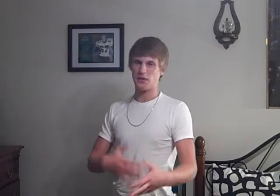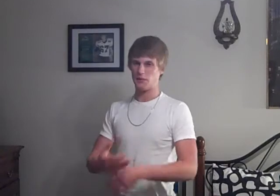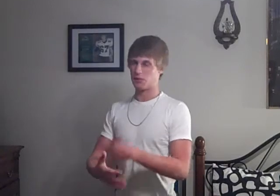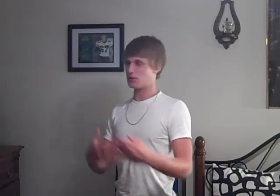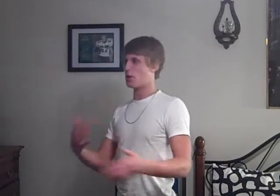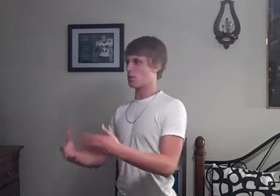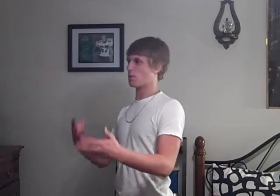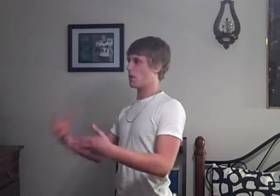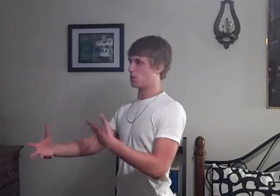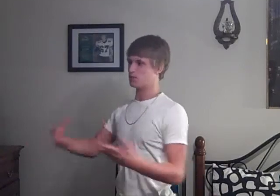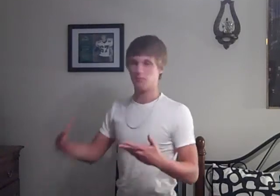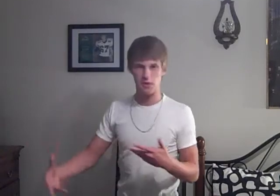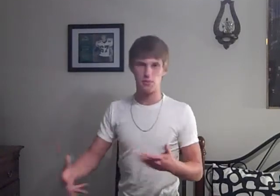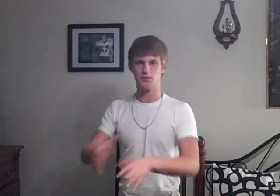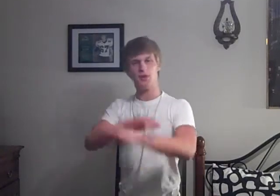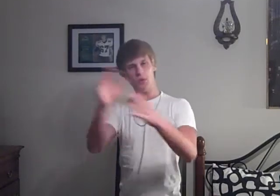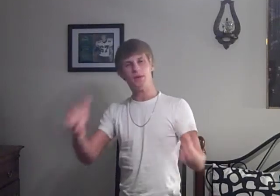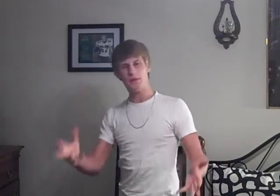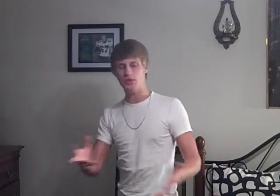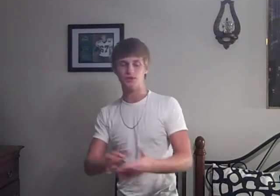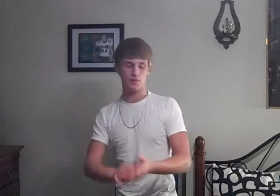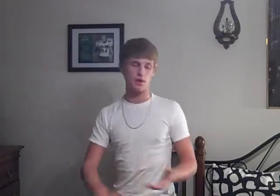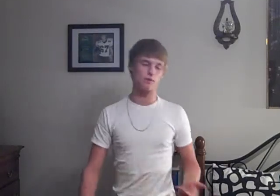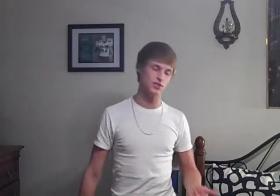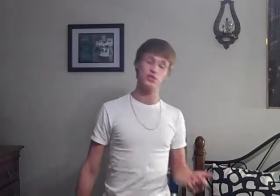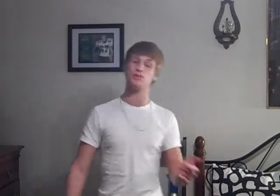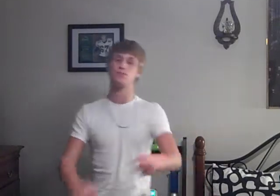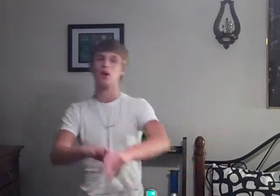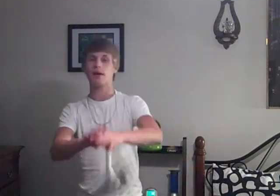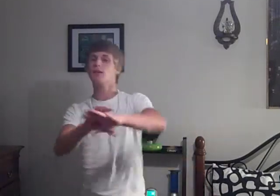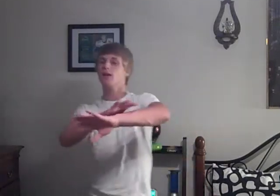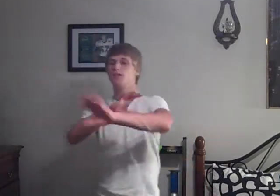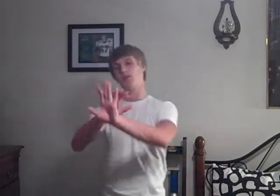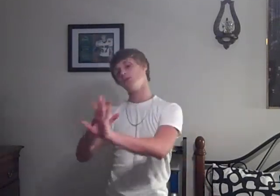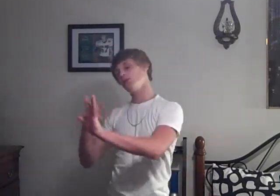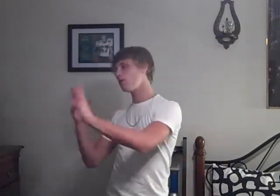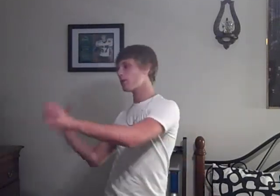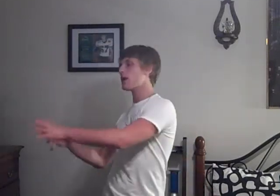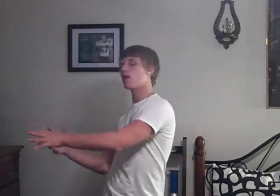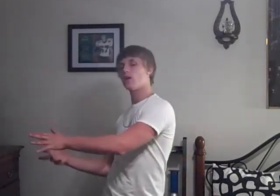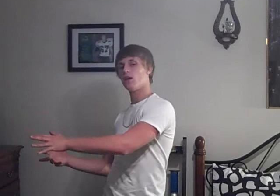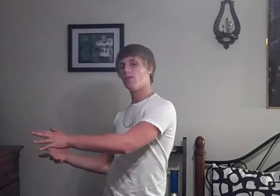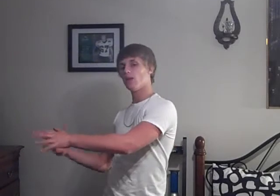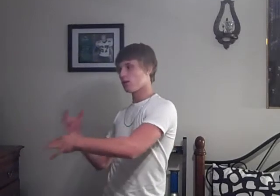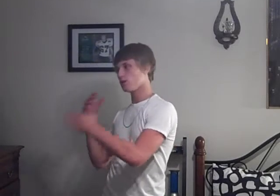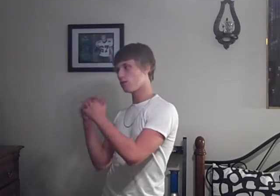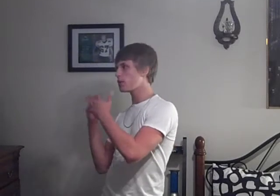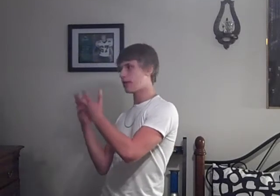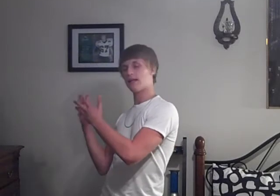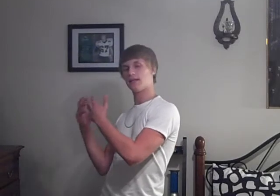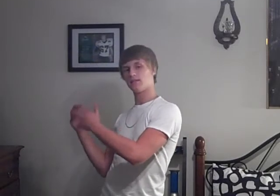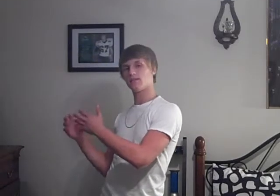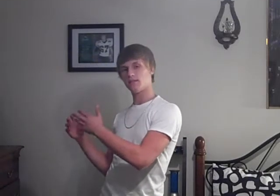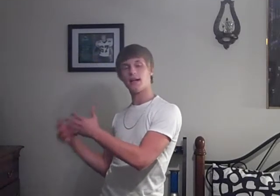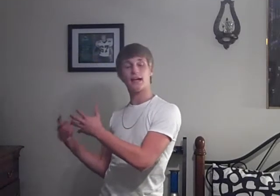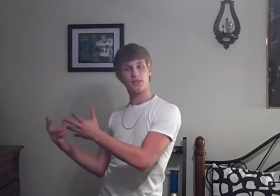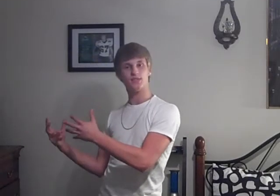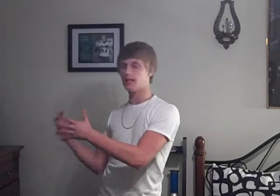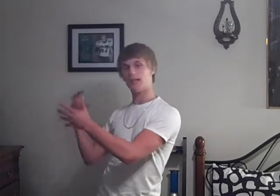than if there's other mothers and people So you get the gist of the conversation Okay So you're there Looking As I said